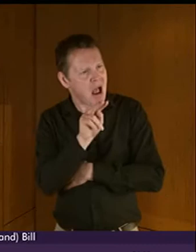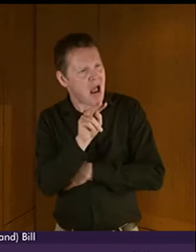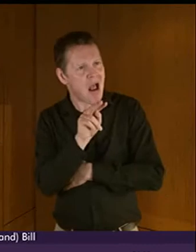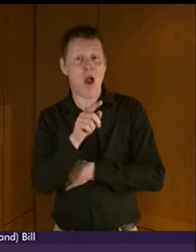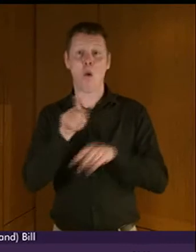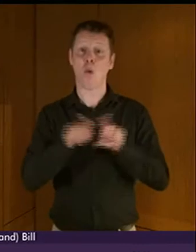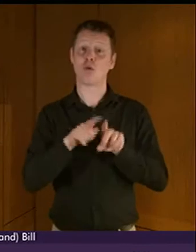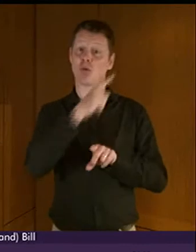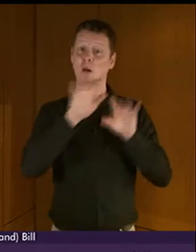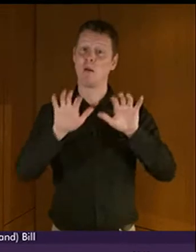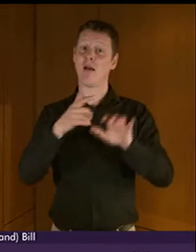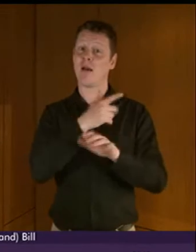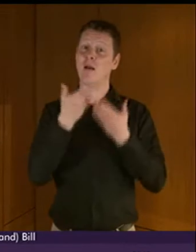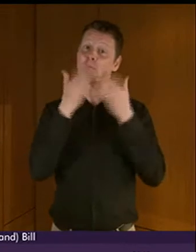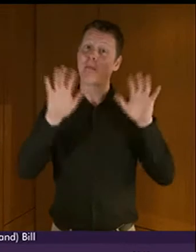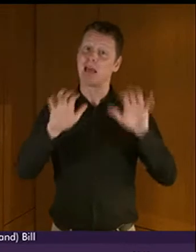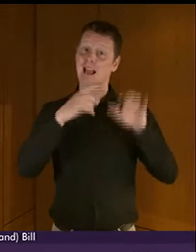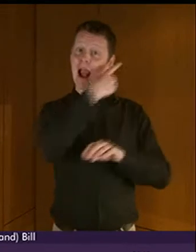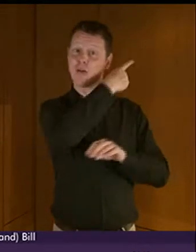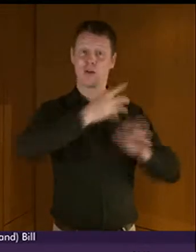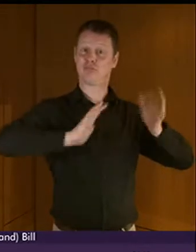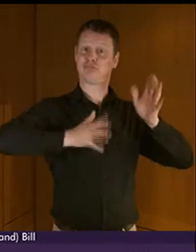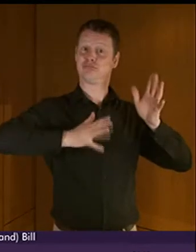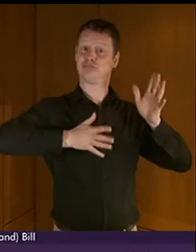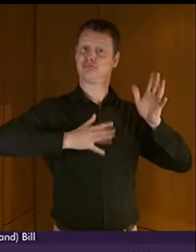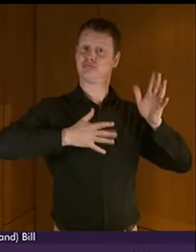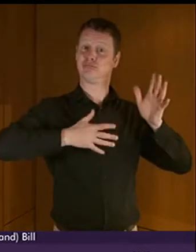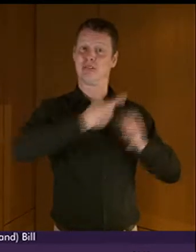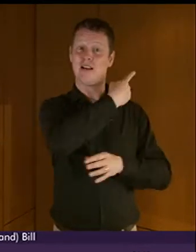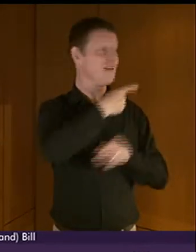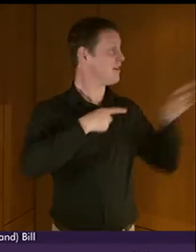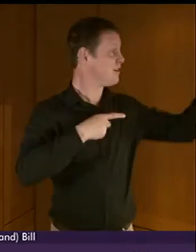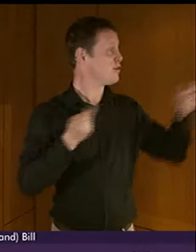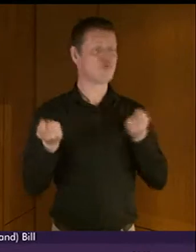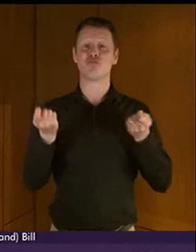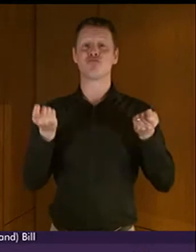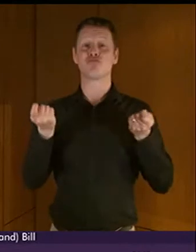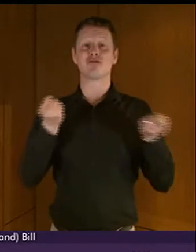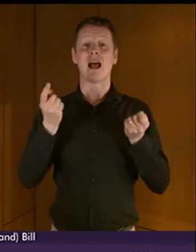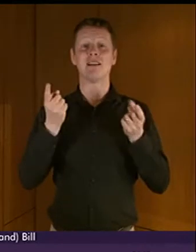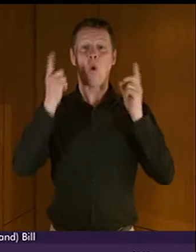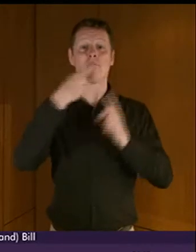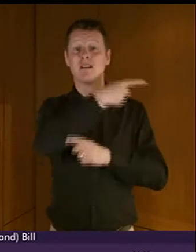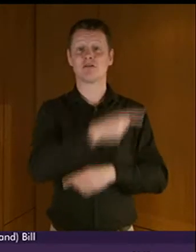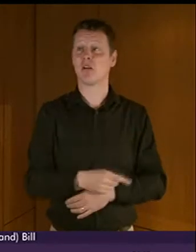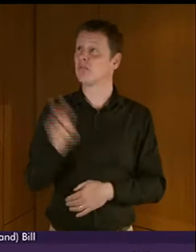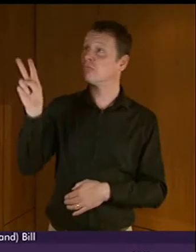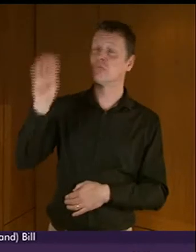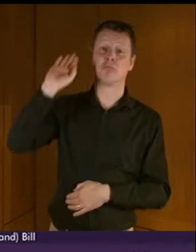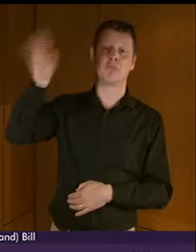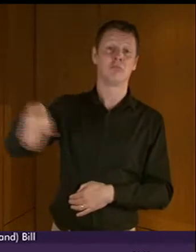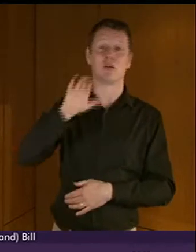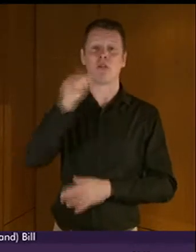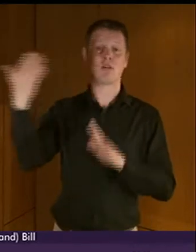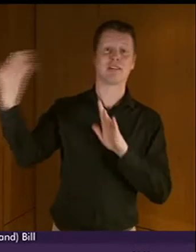public gallery, which have not attracted the ire of the presiding officer, because they're not intruding as an oral